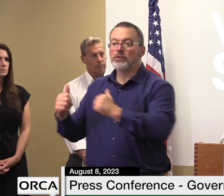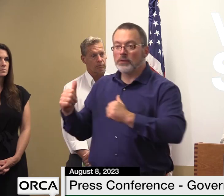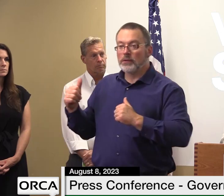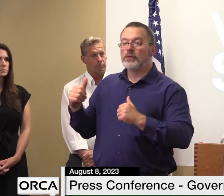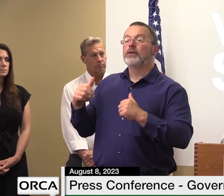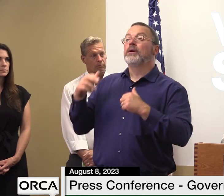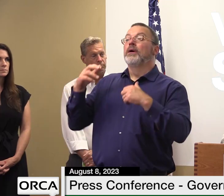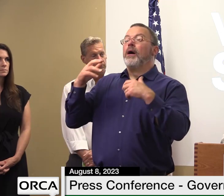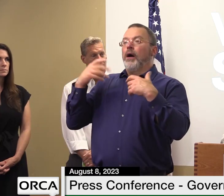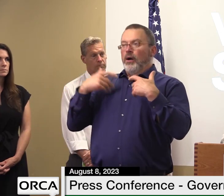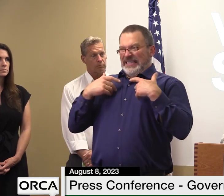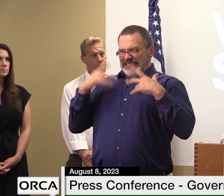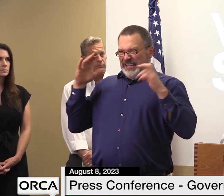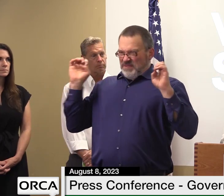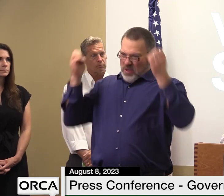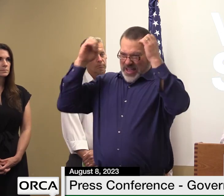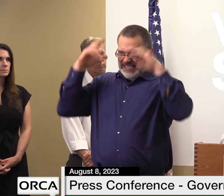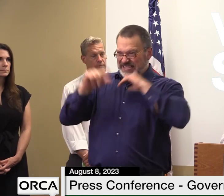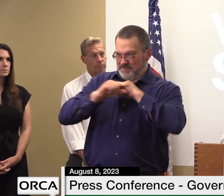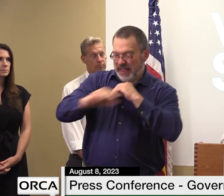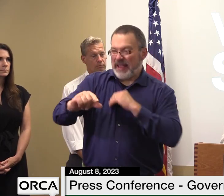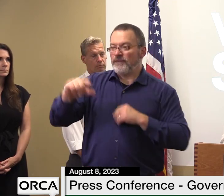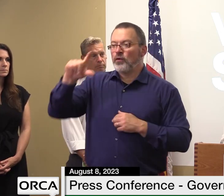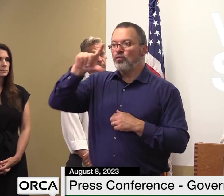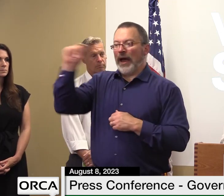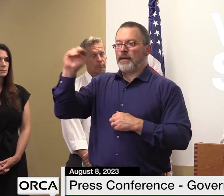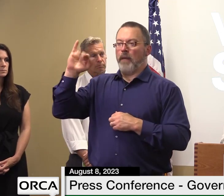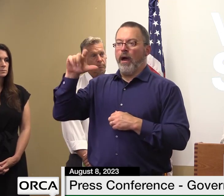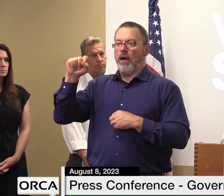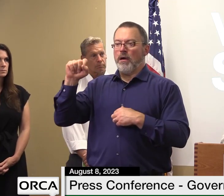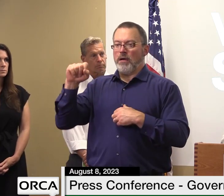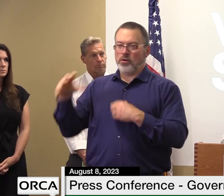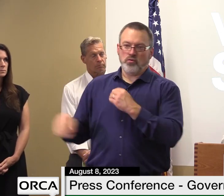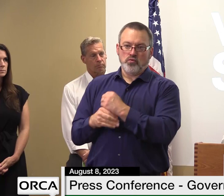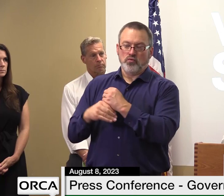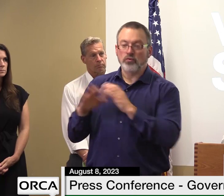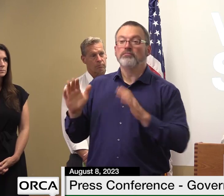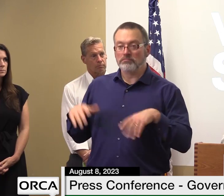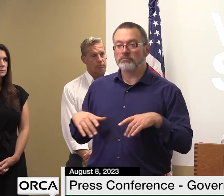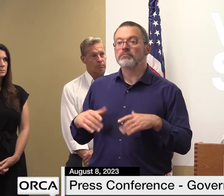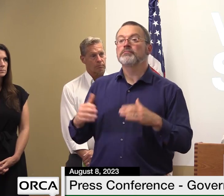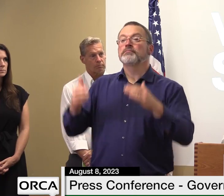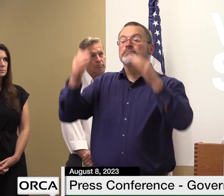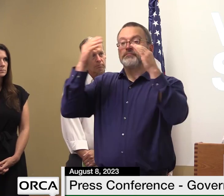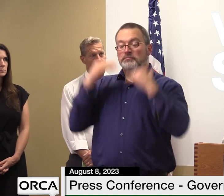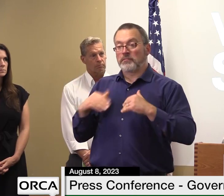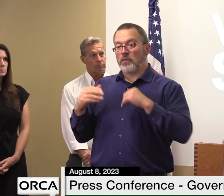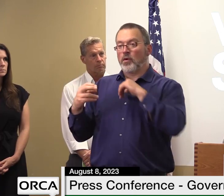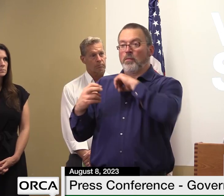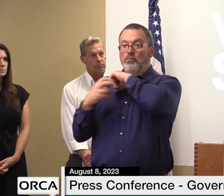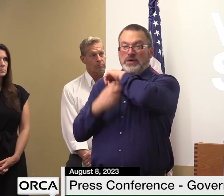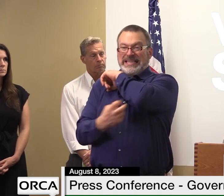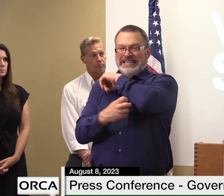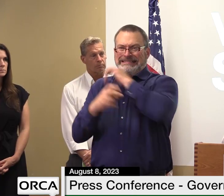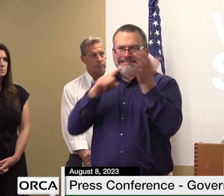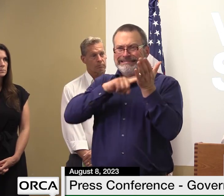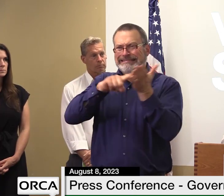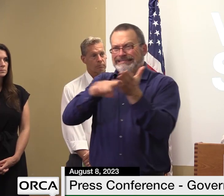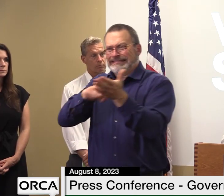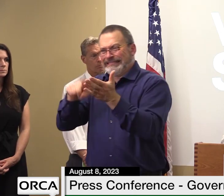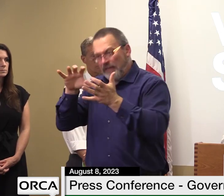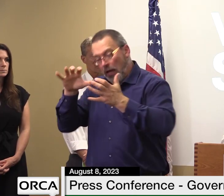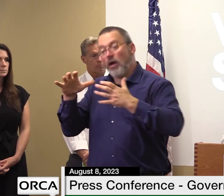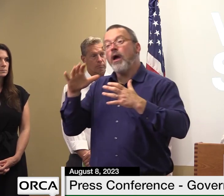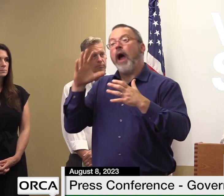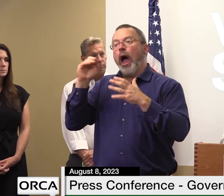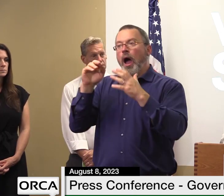and of the bridges i told you that we inspected 280 of those have been in rural vermont